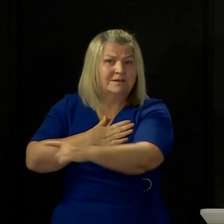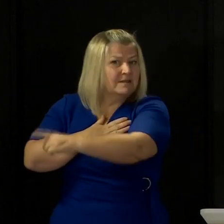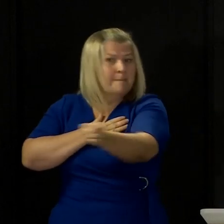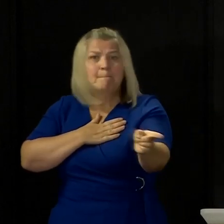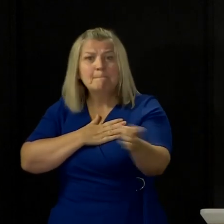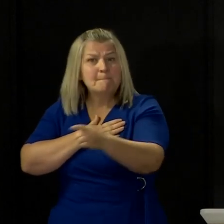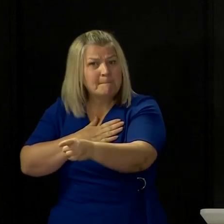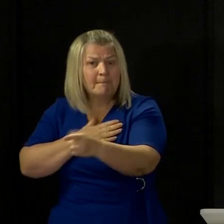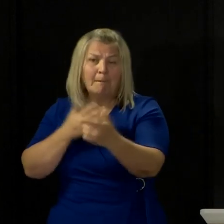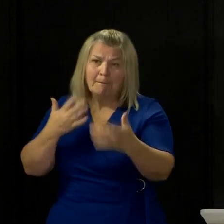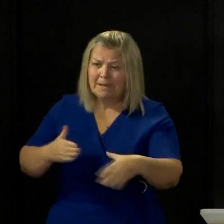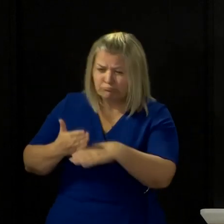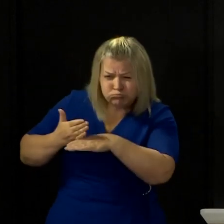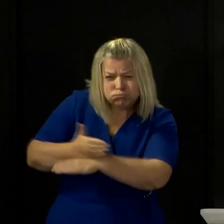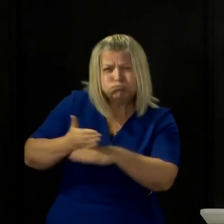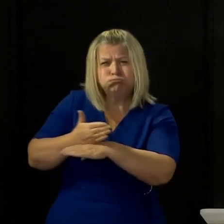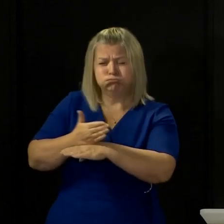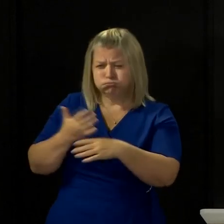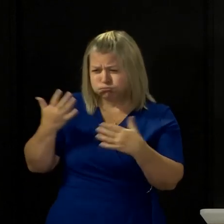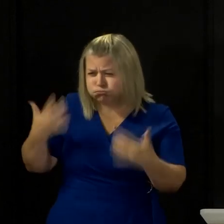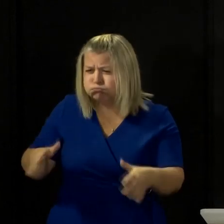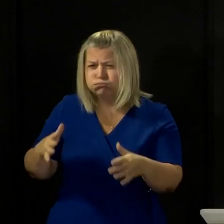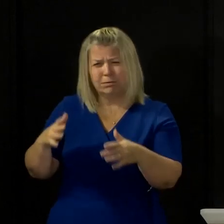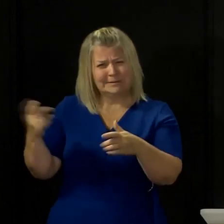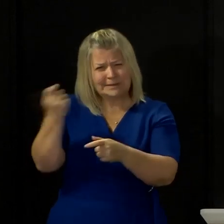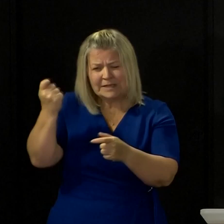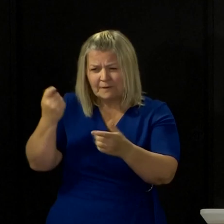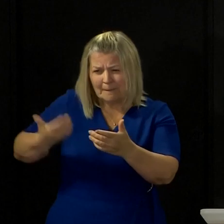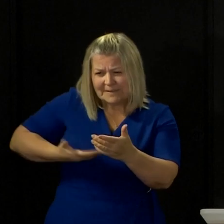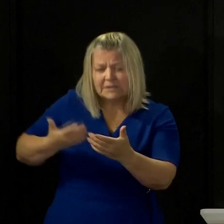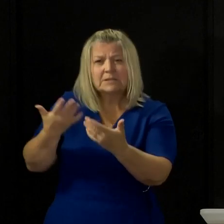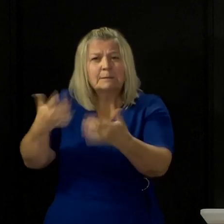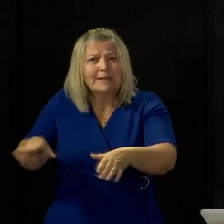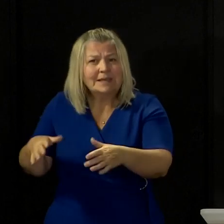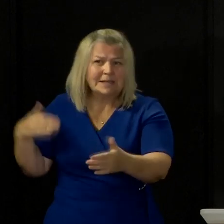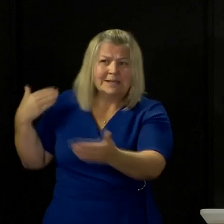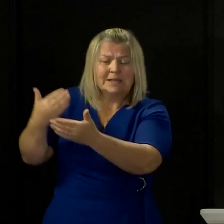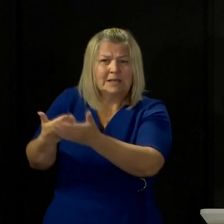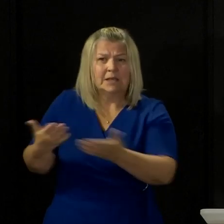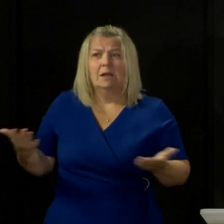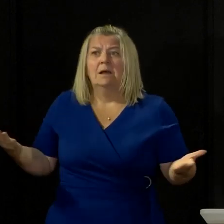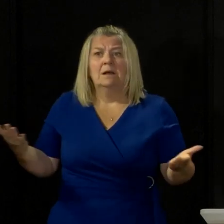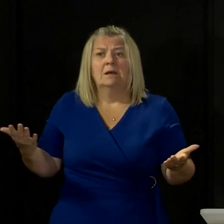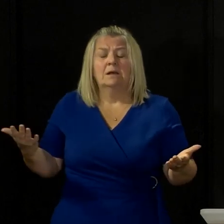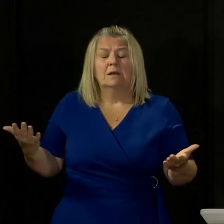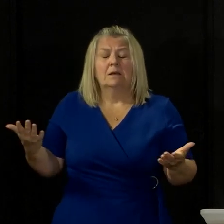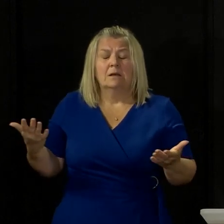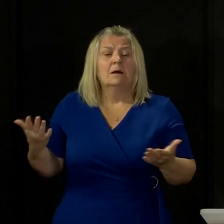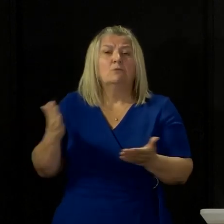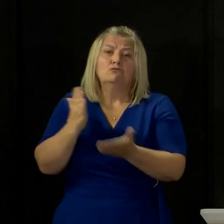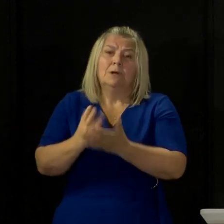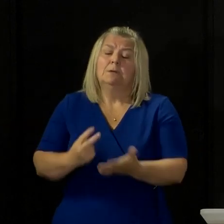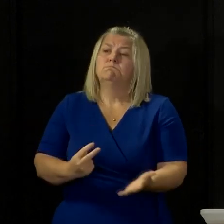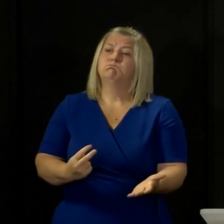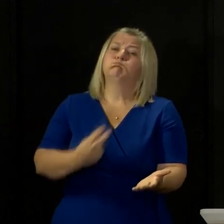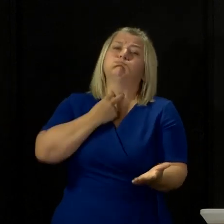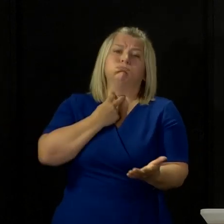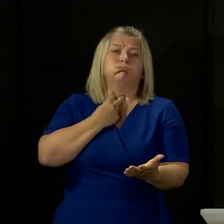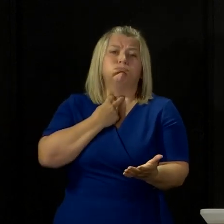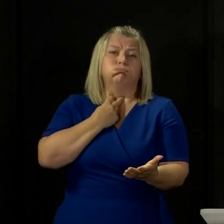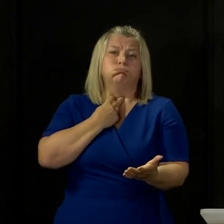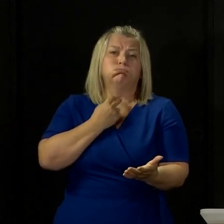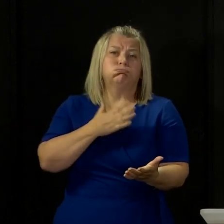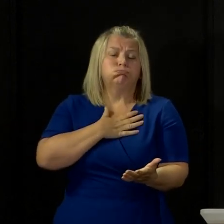building up successful businesses to be hit with what we've all been hit with in the last few months. It is absolutely devastating, and,